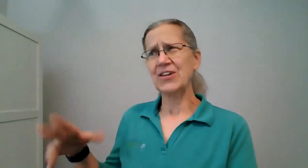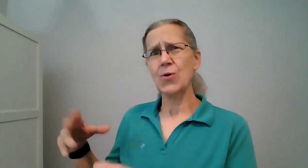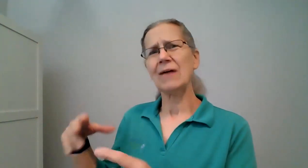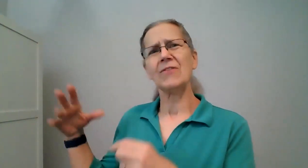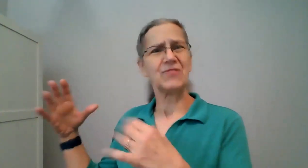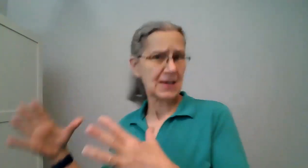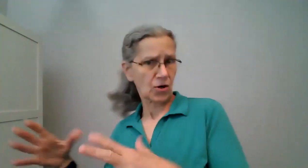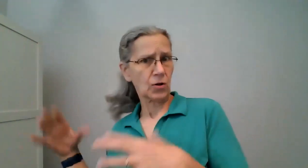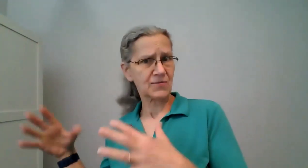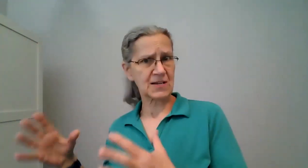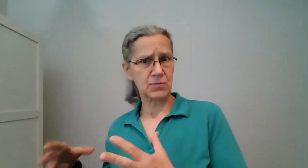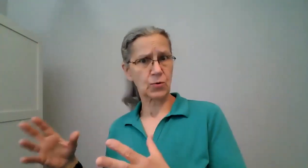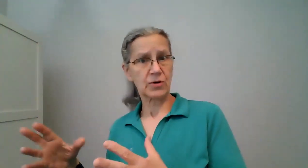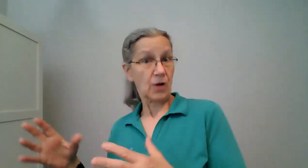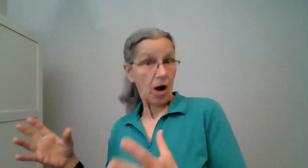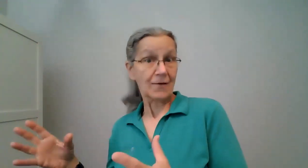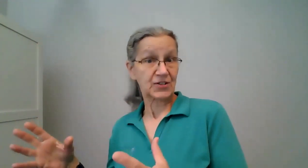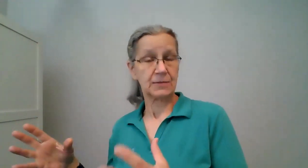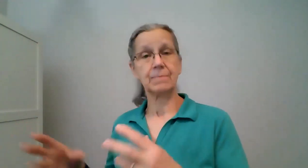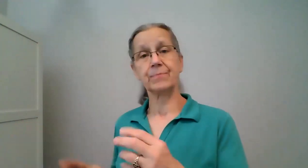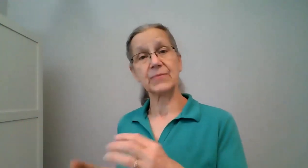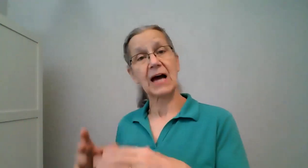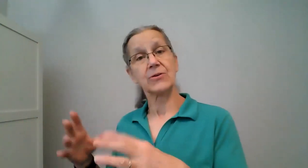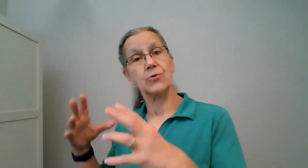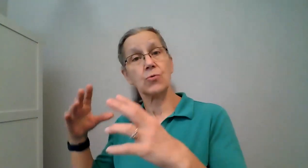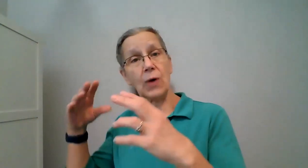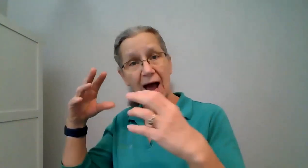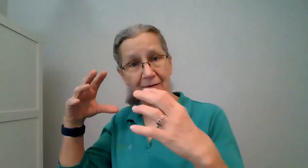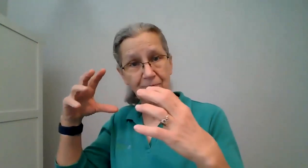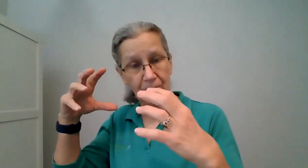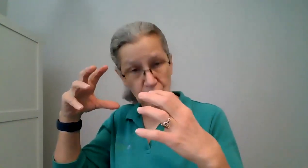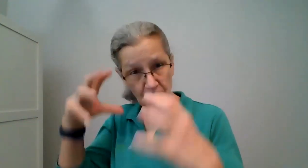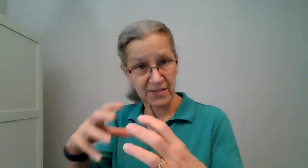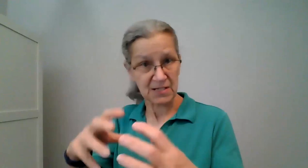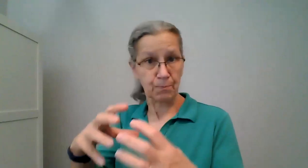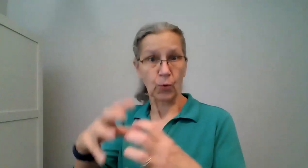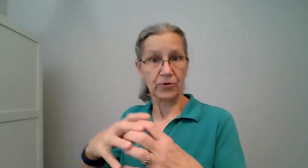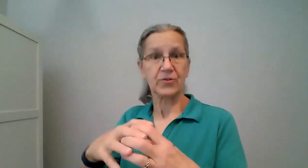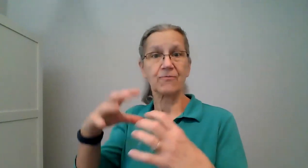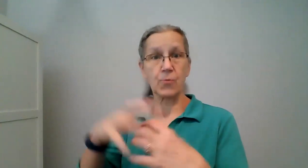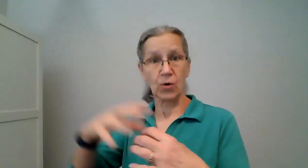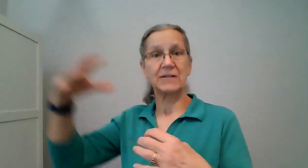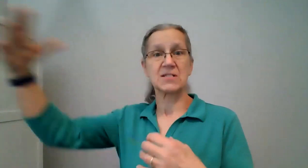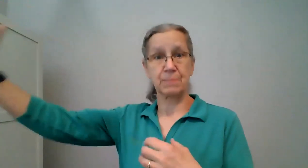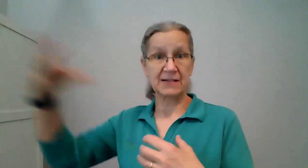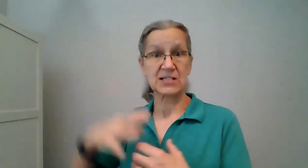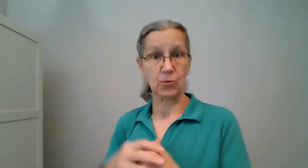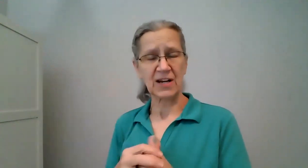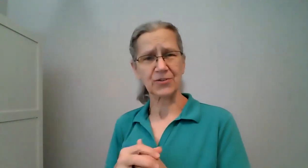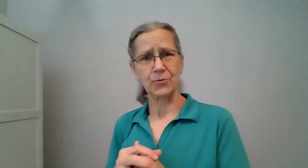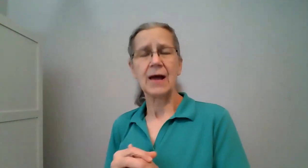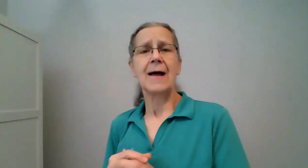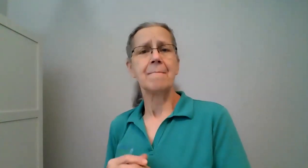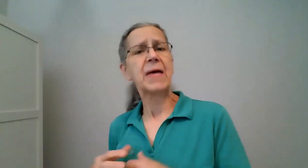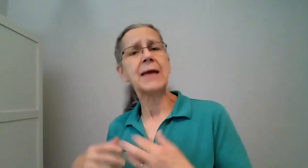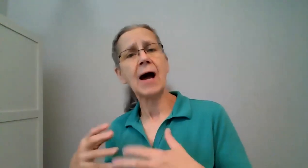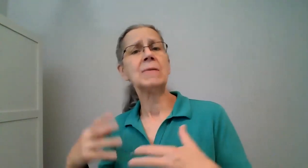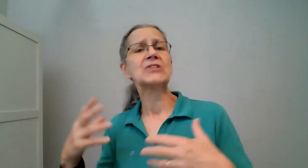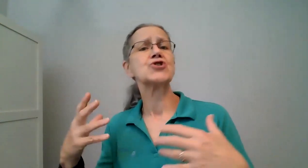then you have a vehicle of some sort often that you have transport from one space to another and how much